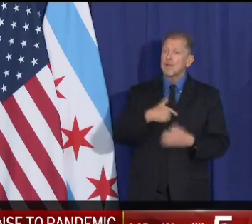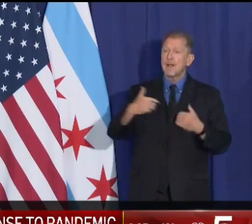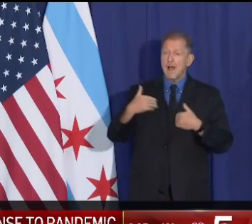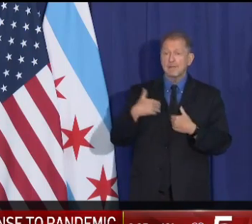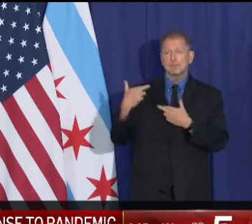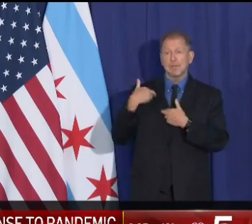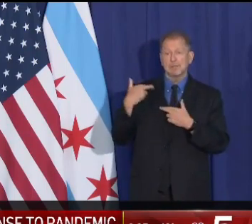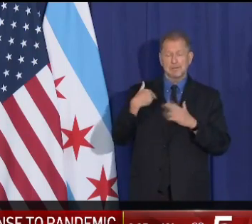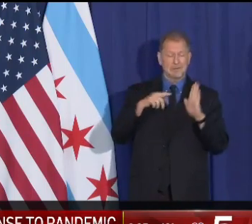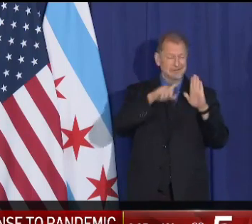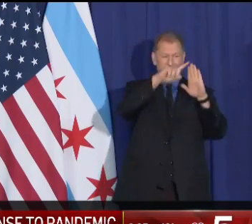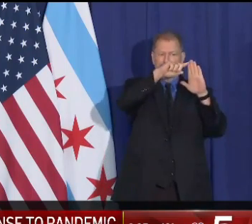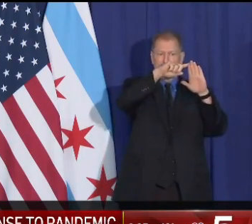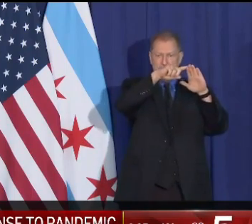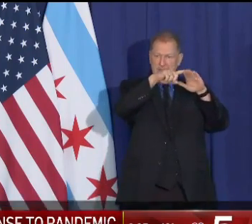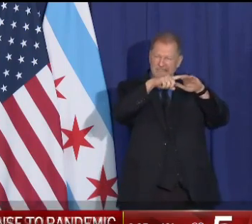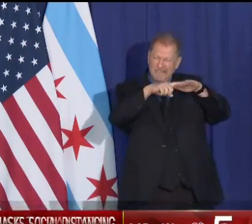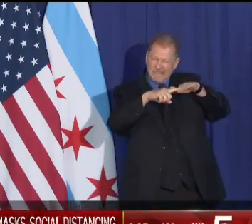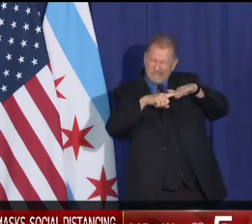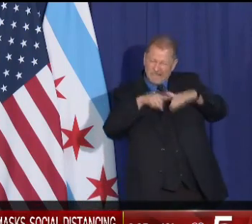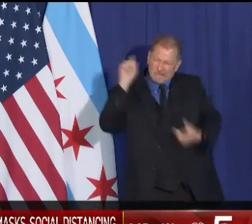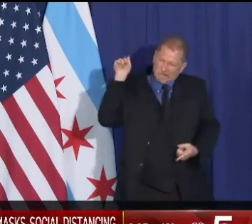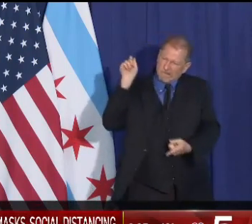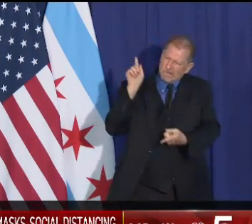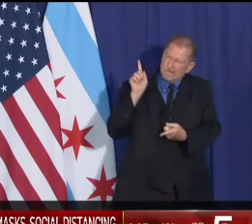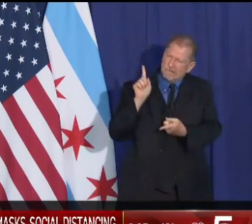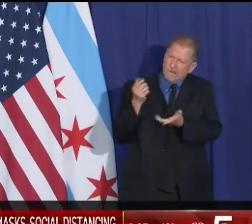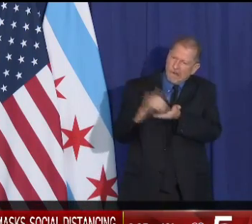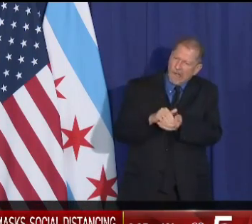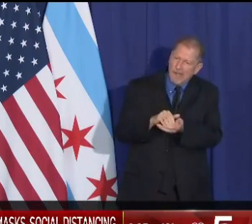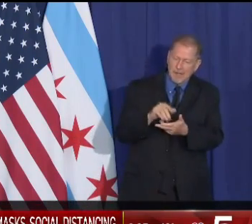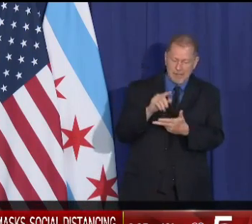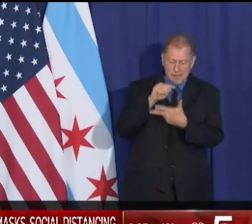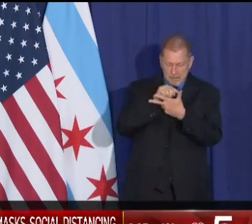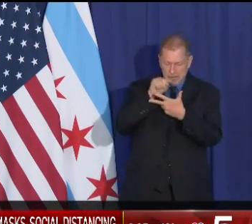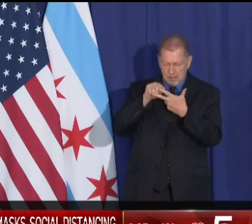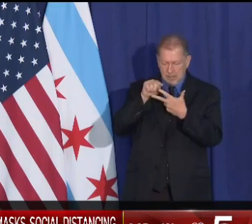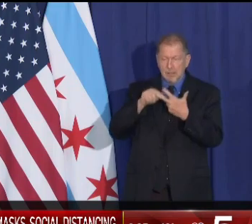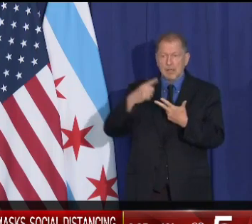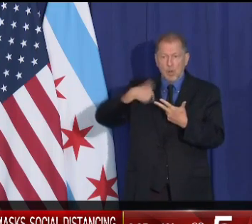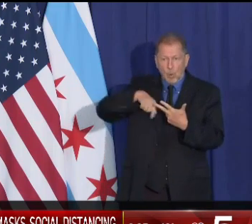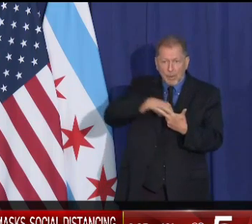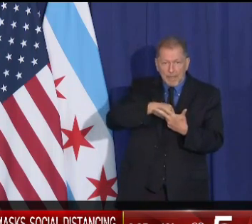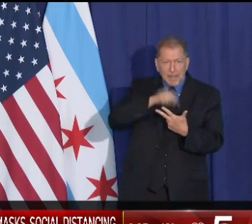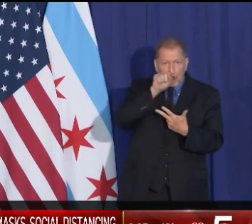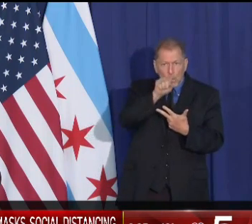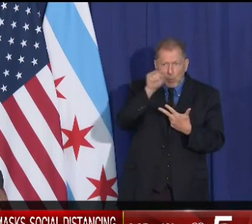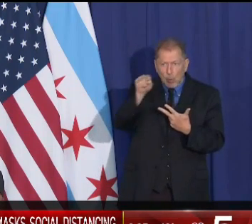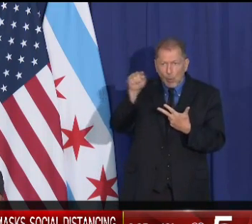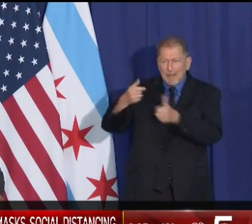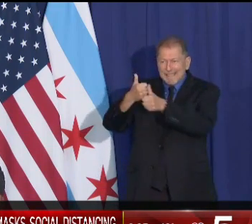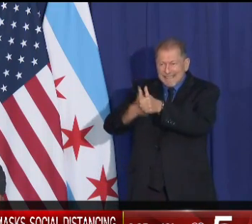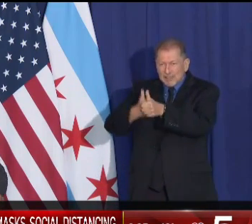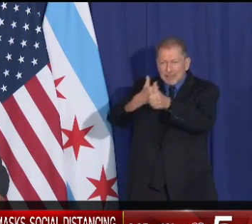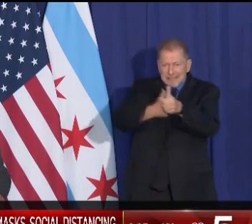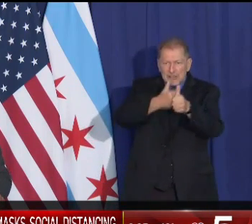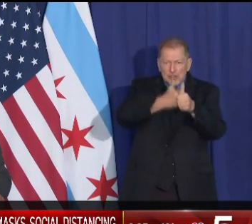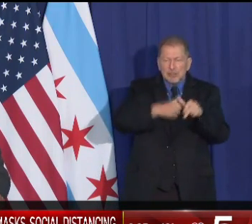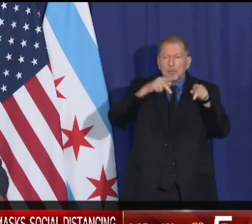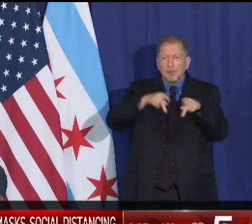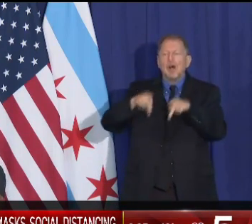bend this curve back down in the right direction. But we and you and each of us has to be diligent.